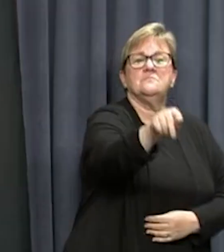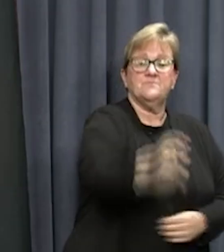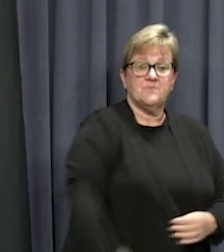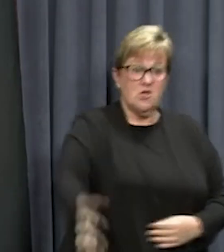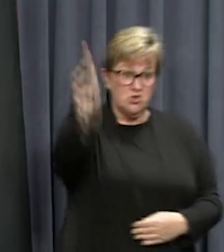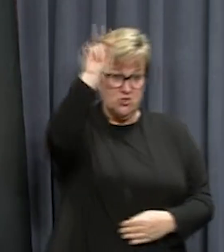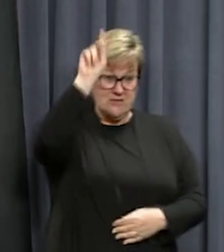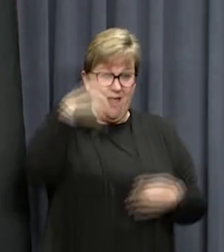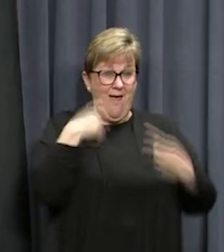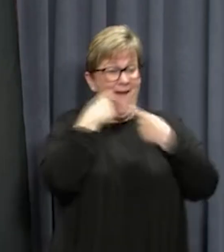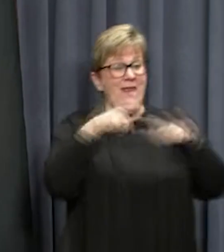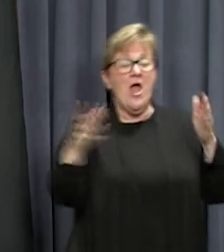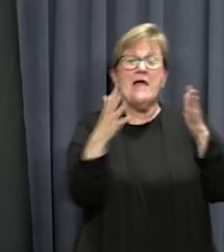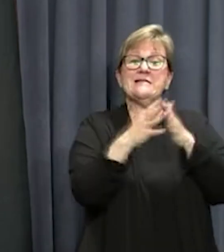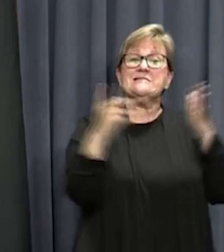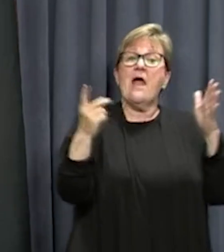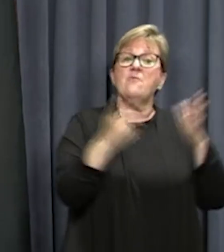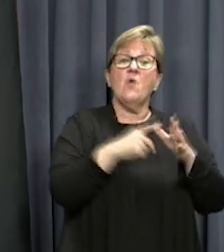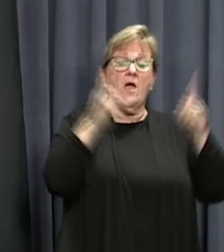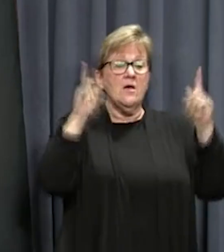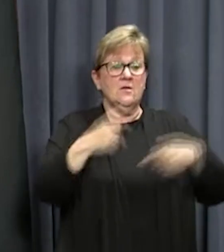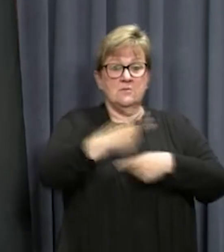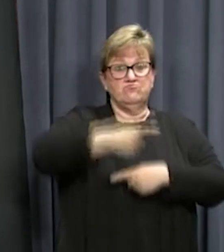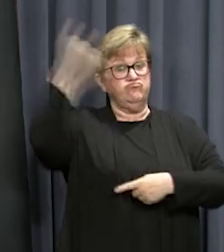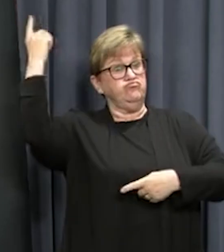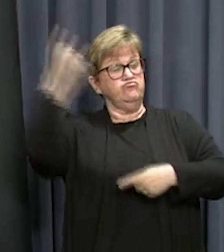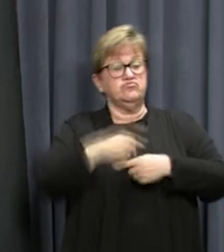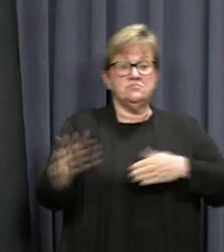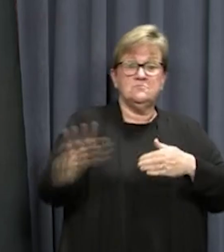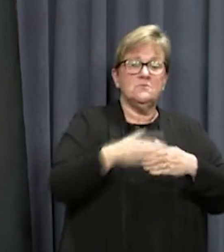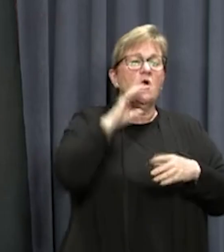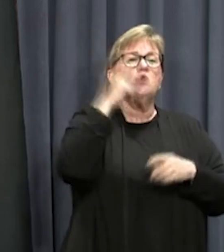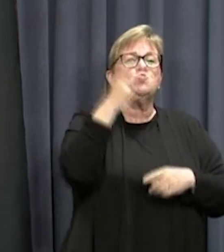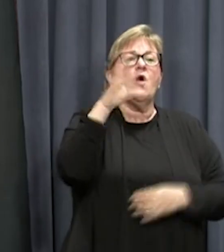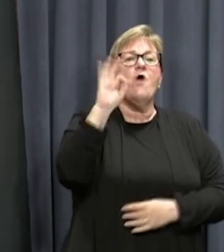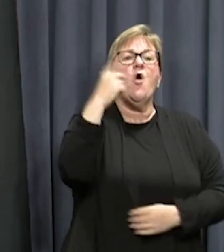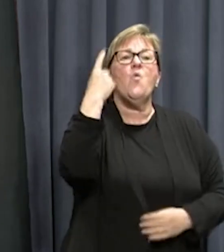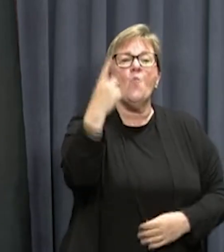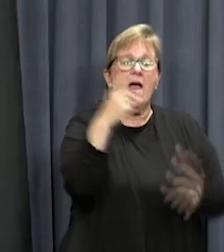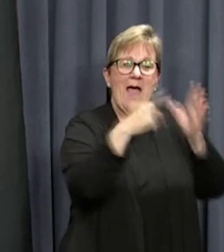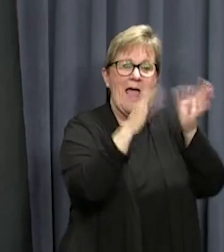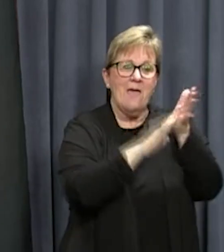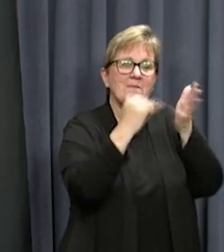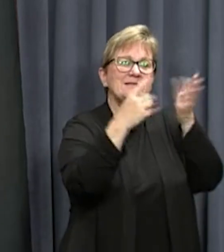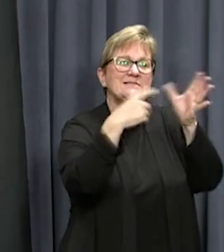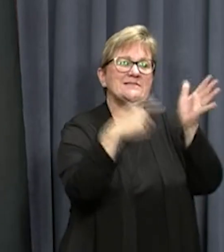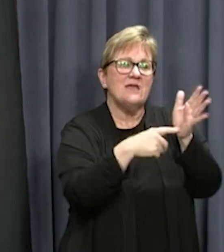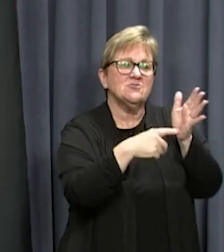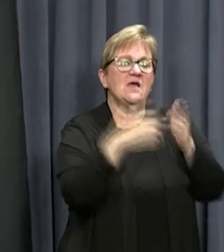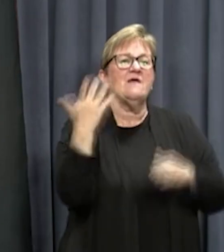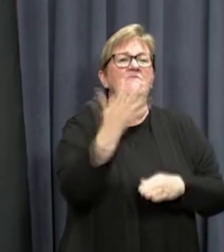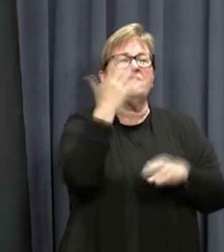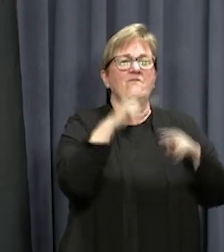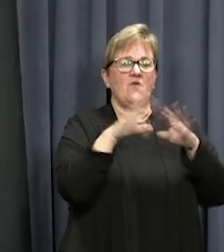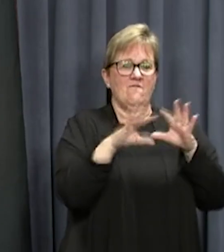Today I can announce that WA will ease its hard border arrangements at 12.01am Saturday, the 5th of